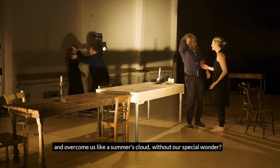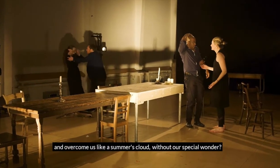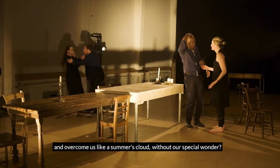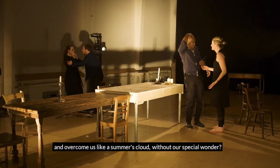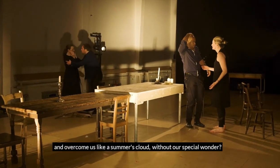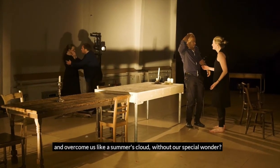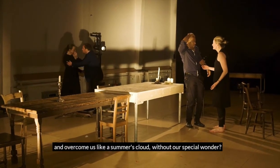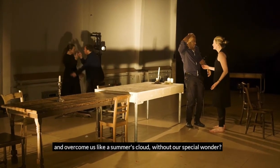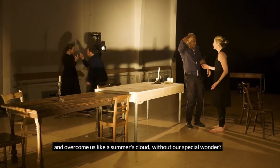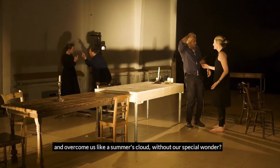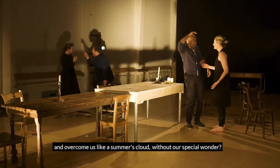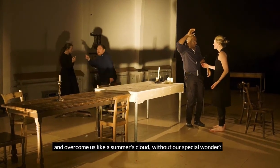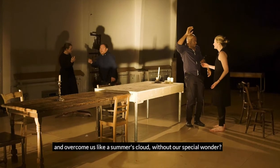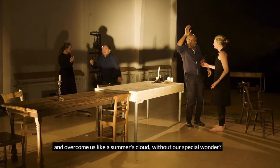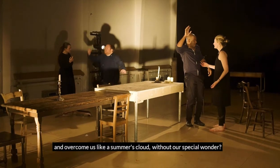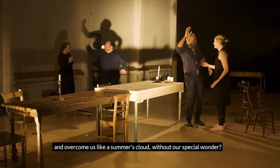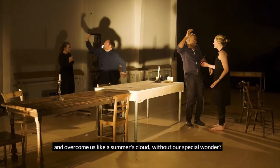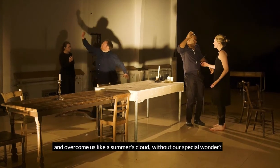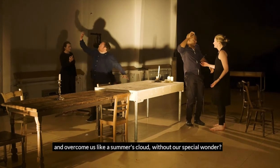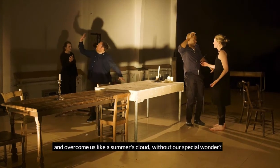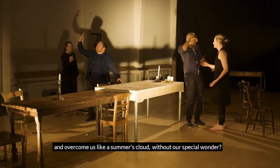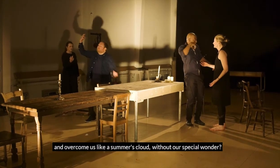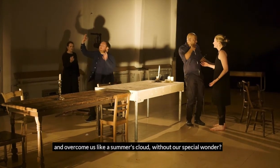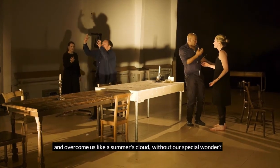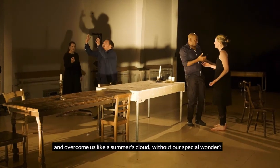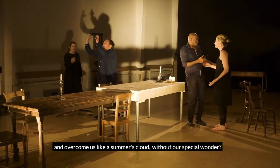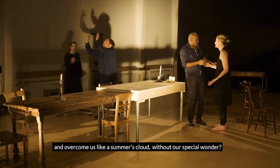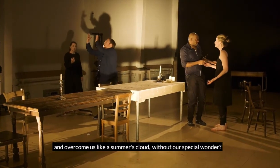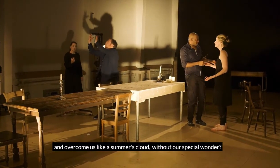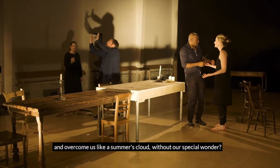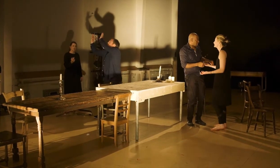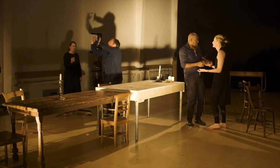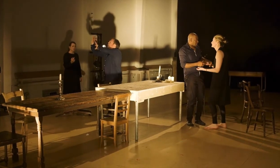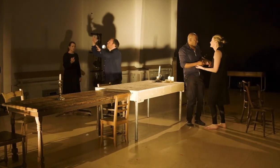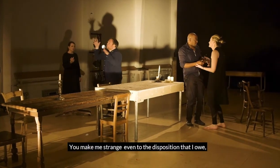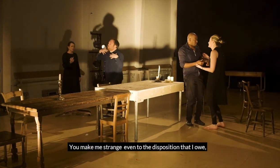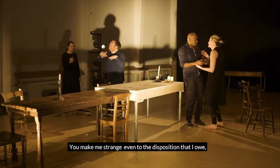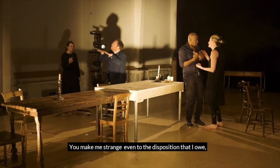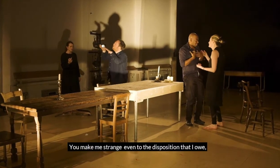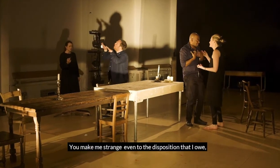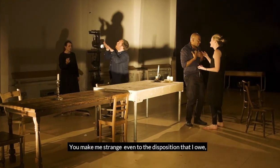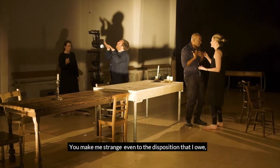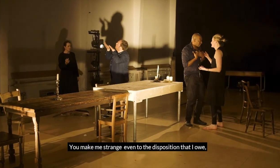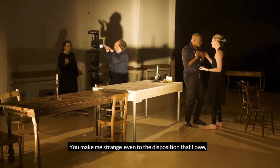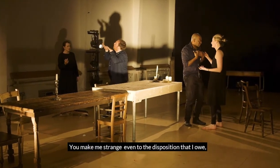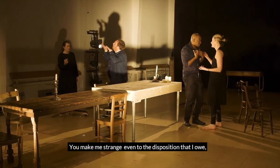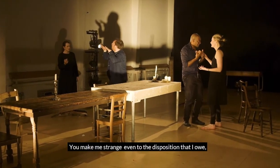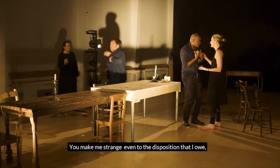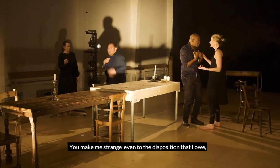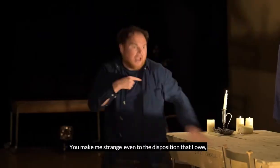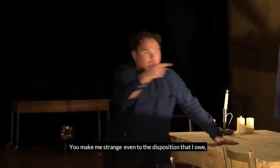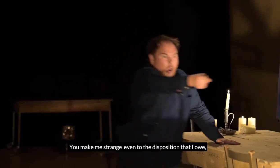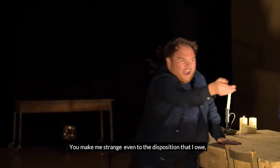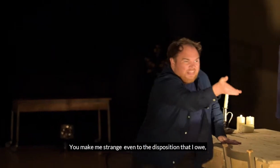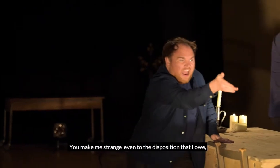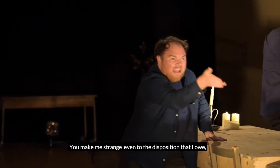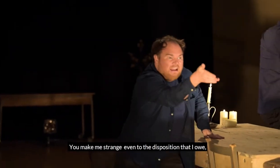one comes like a summer's cloud, without our special wonder. You think me, strange, even to the